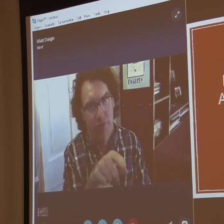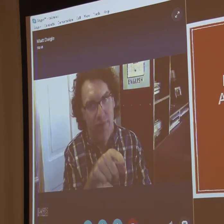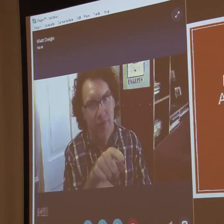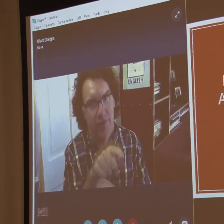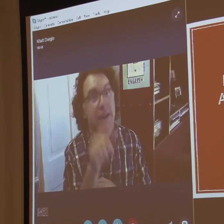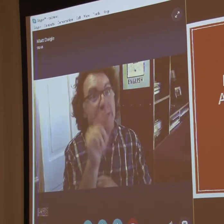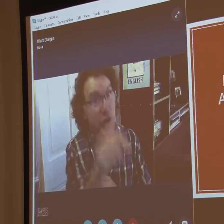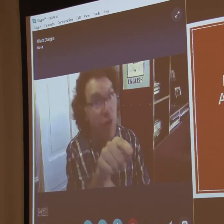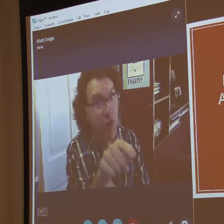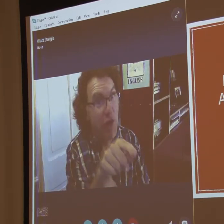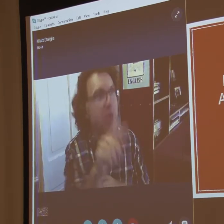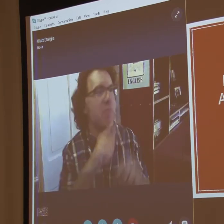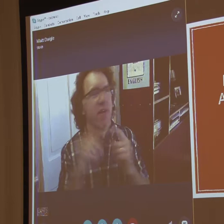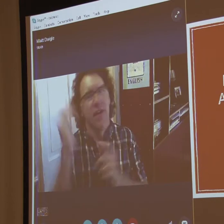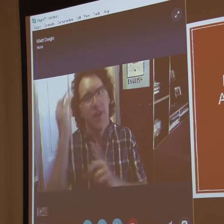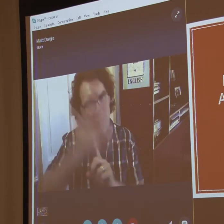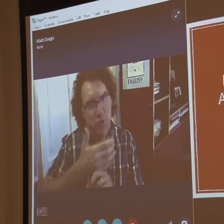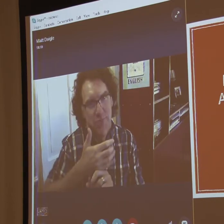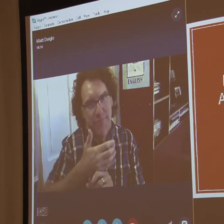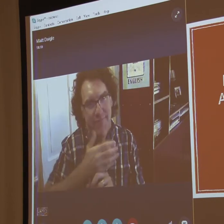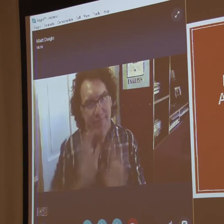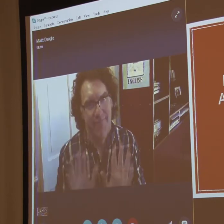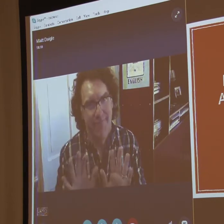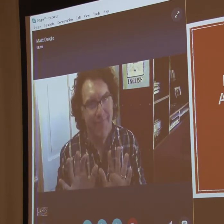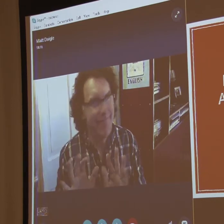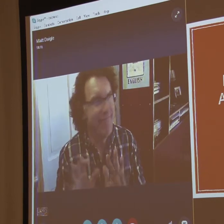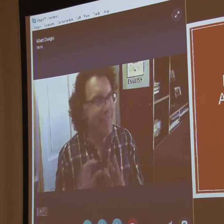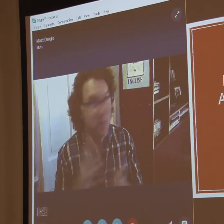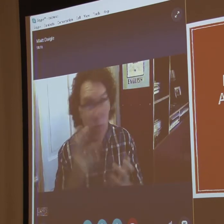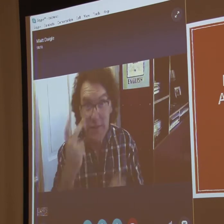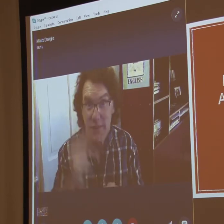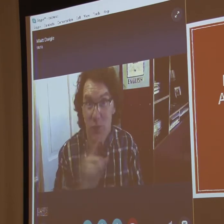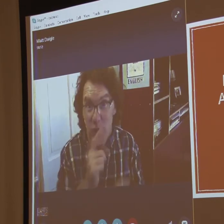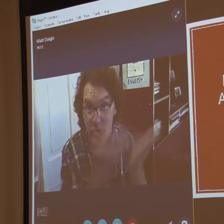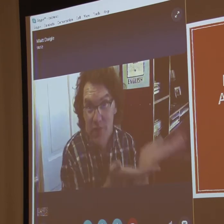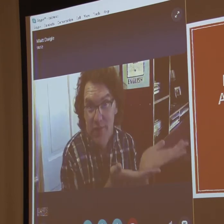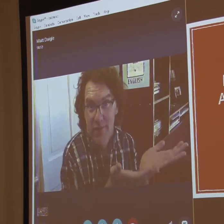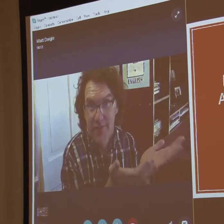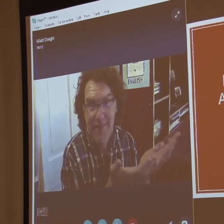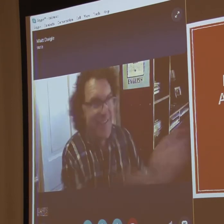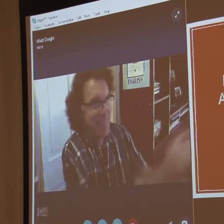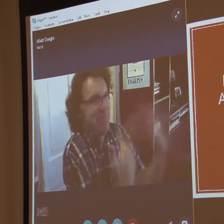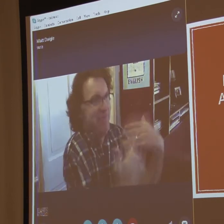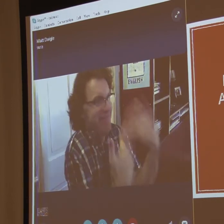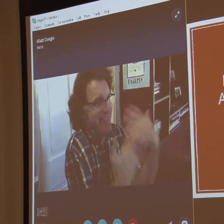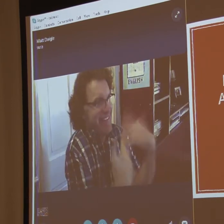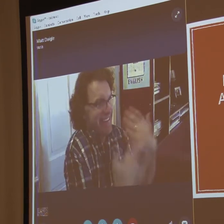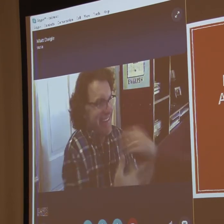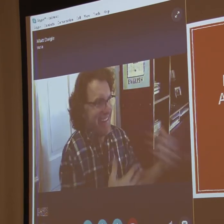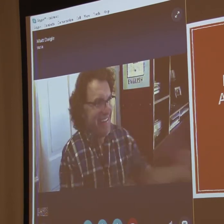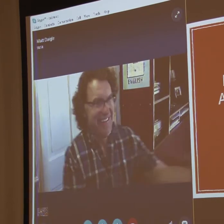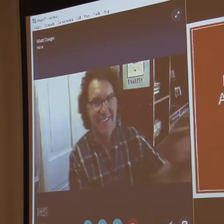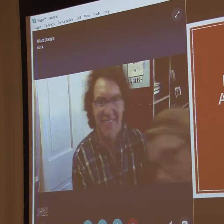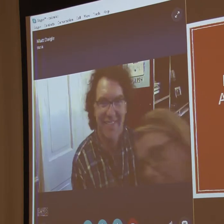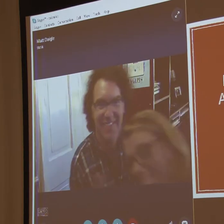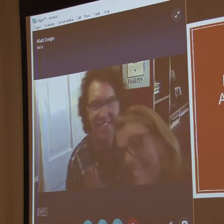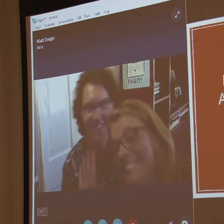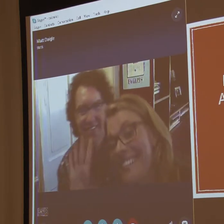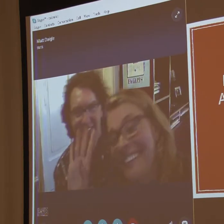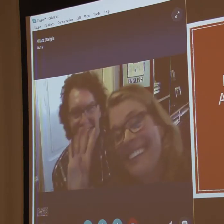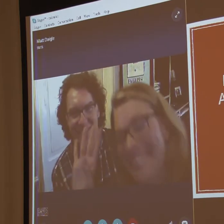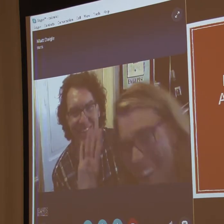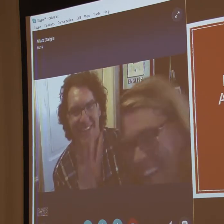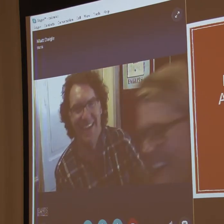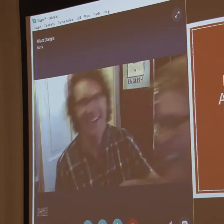And that does, that's not what she really looks like. She's in a costume, by the way. You've already seen her, right? You know what she really looks like.